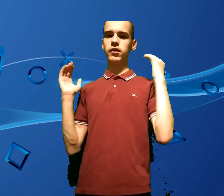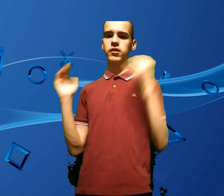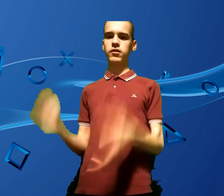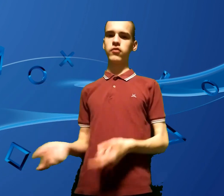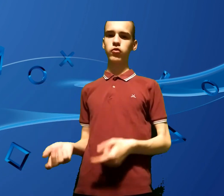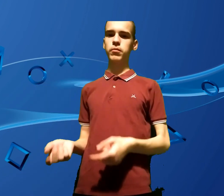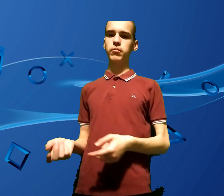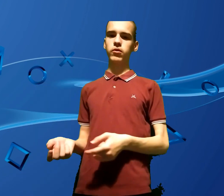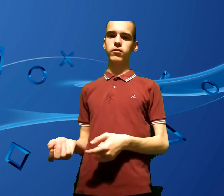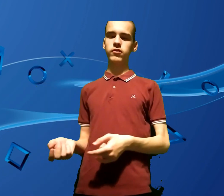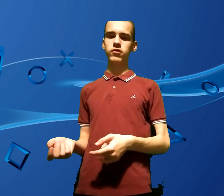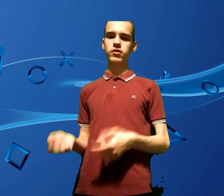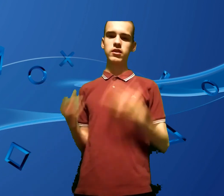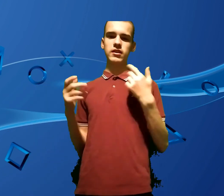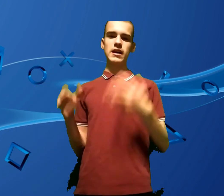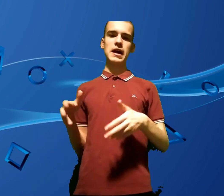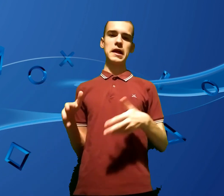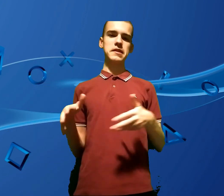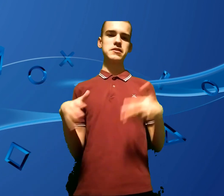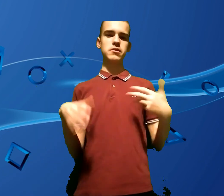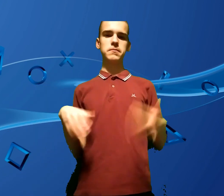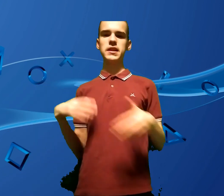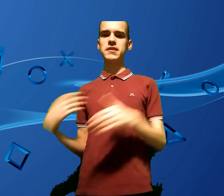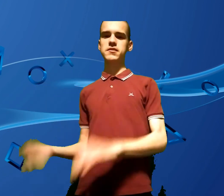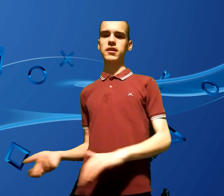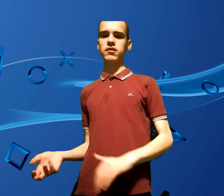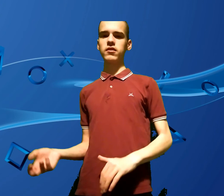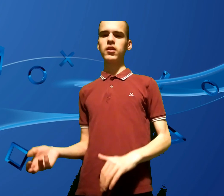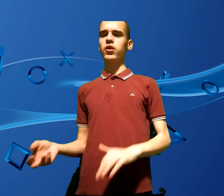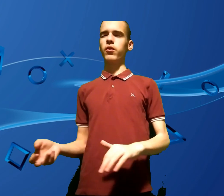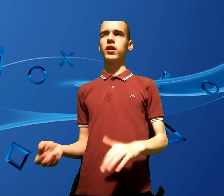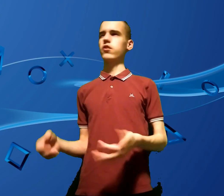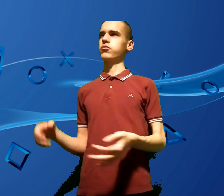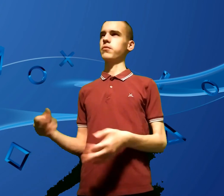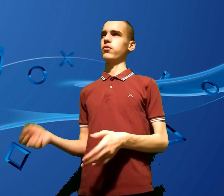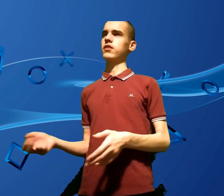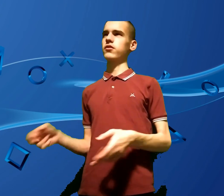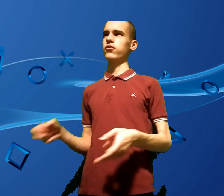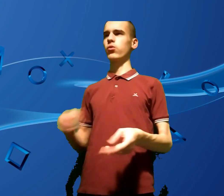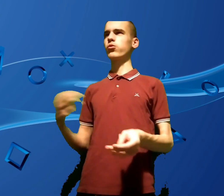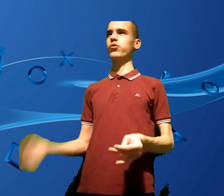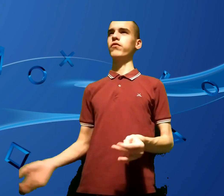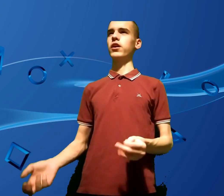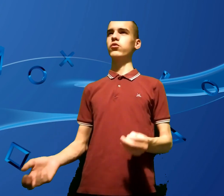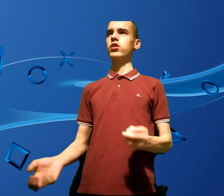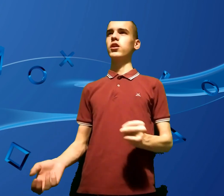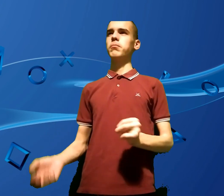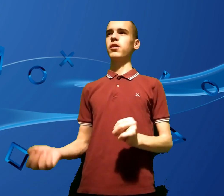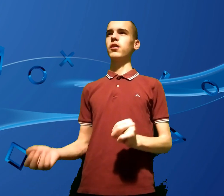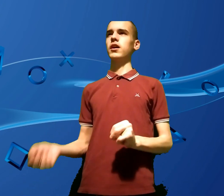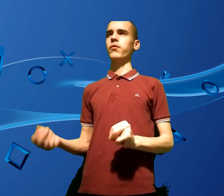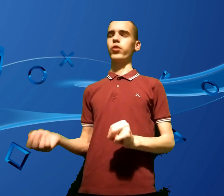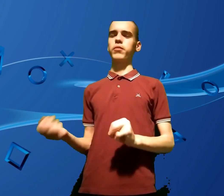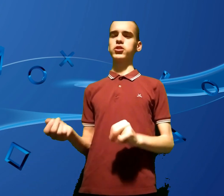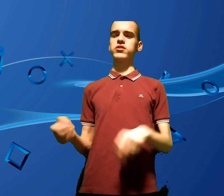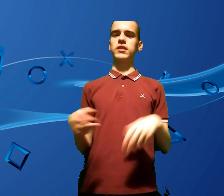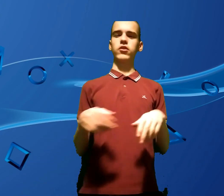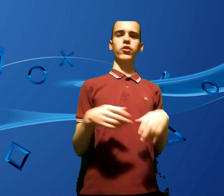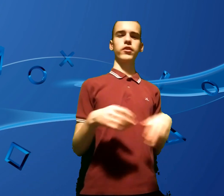super mutants and some night skins. Well, I can't actually remember the night skins. They were called something else, but one of the missions I had to hunt